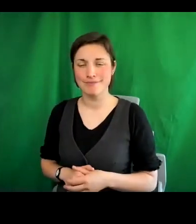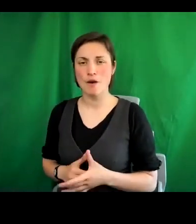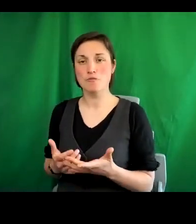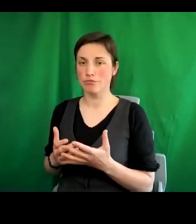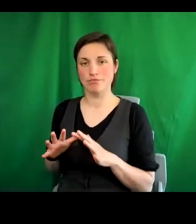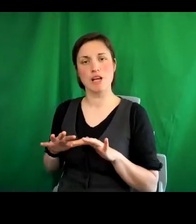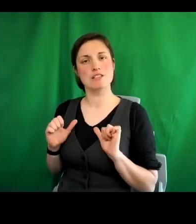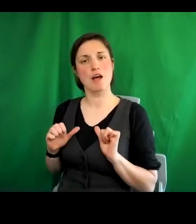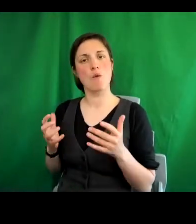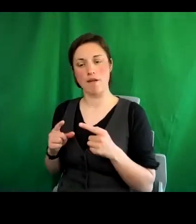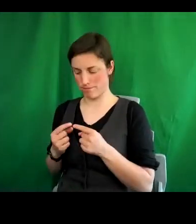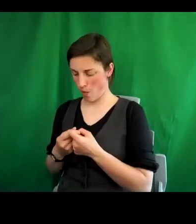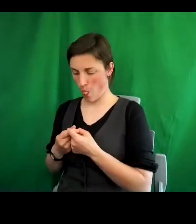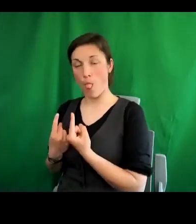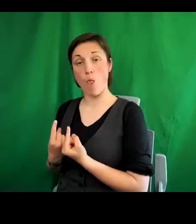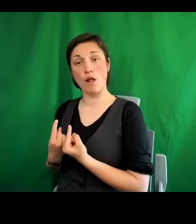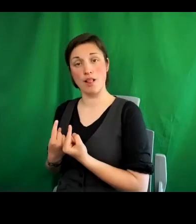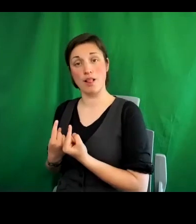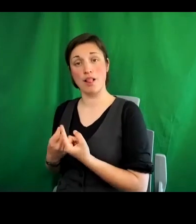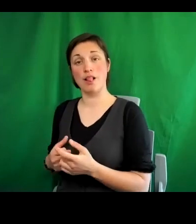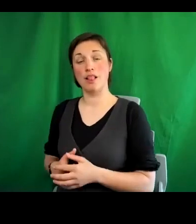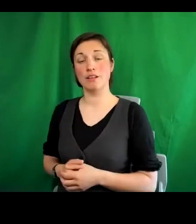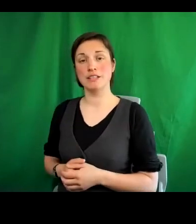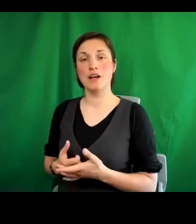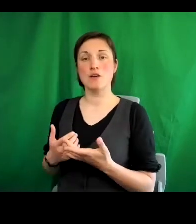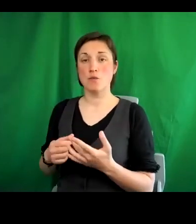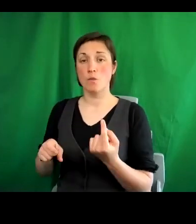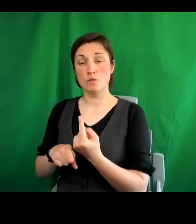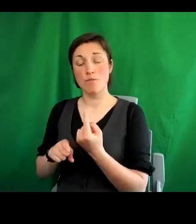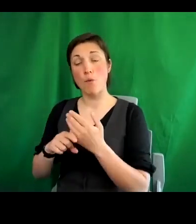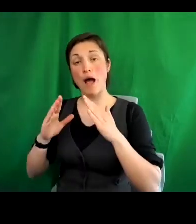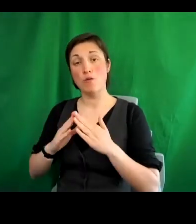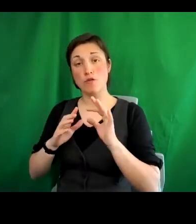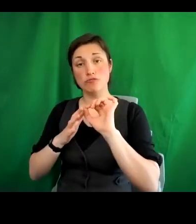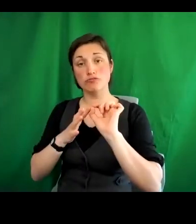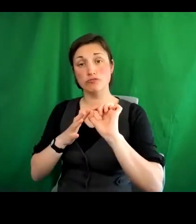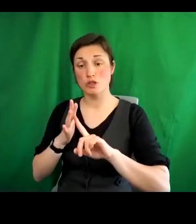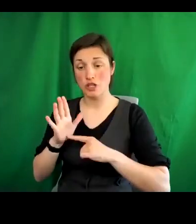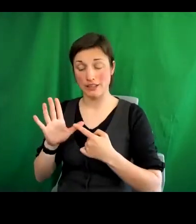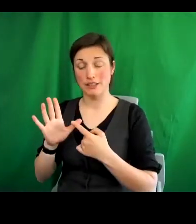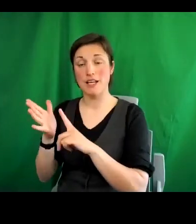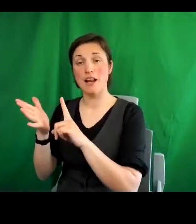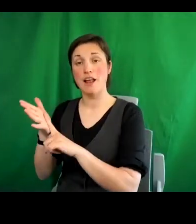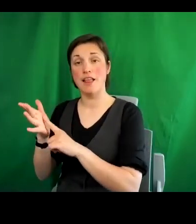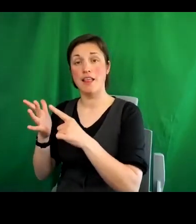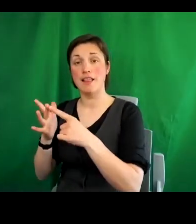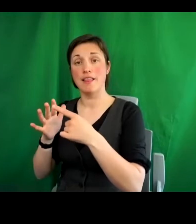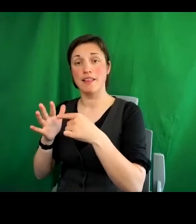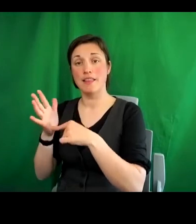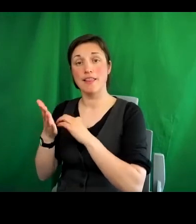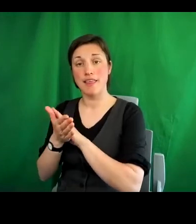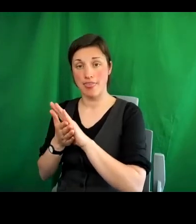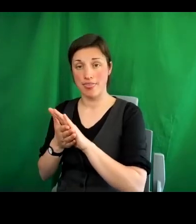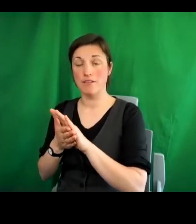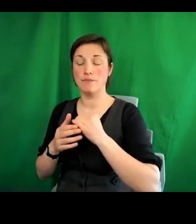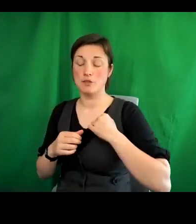in a housing project in Leith, in Edinburgh. A link, I think, is going to appear on the